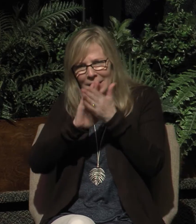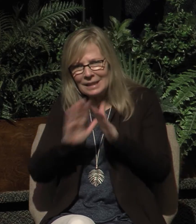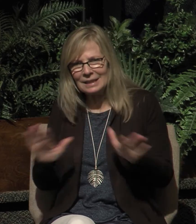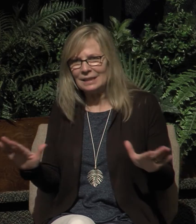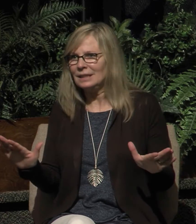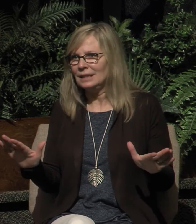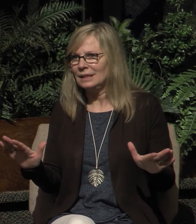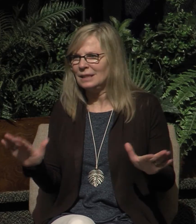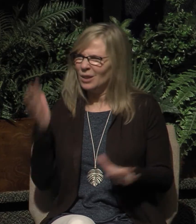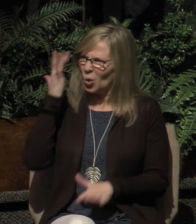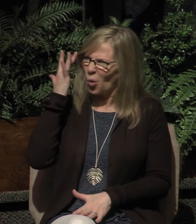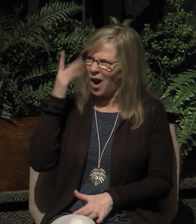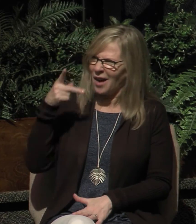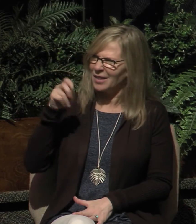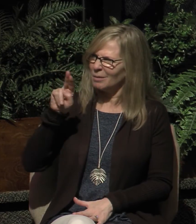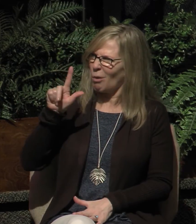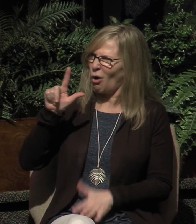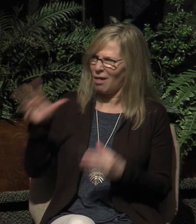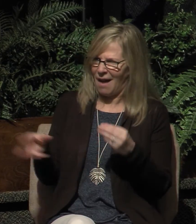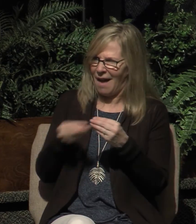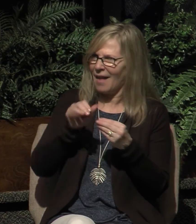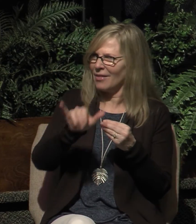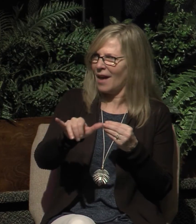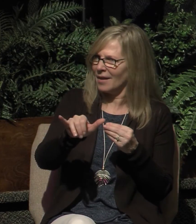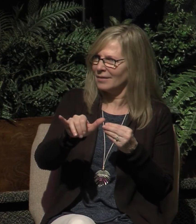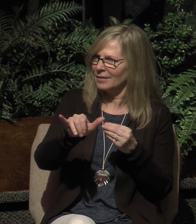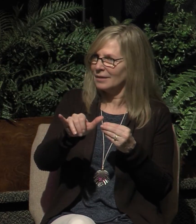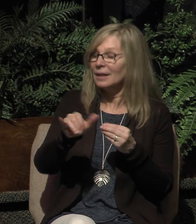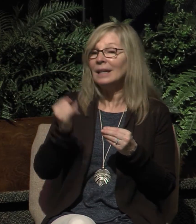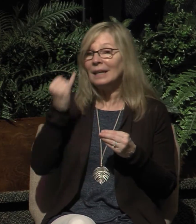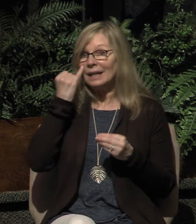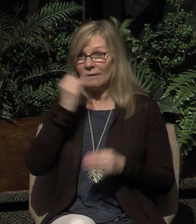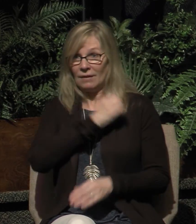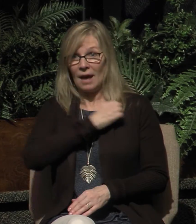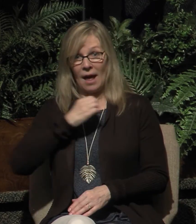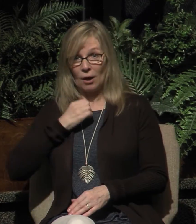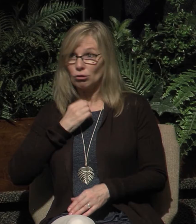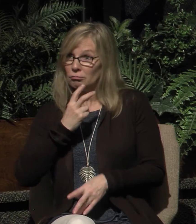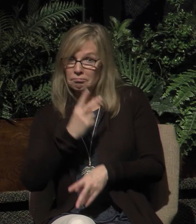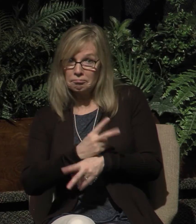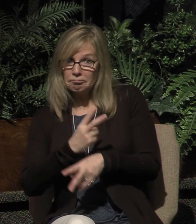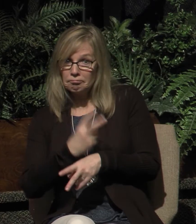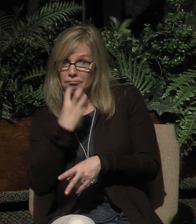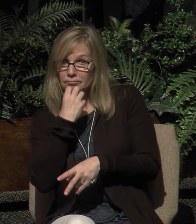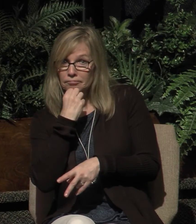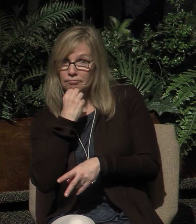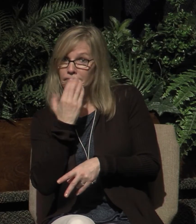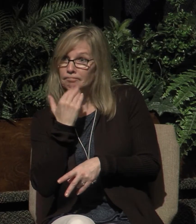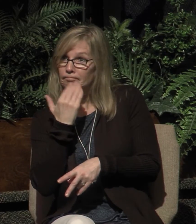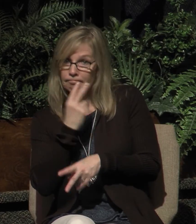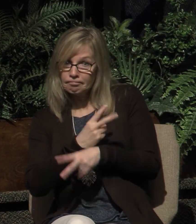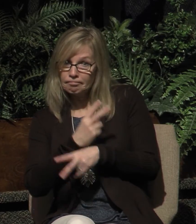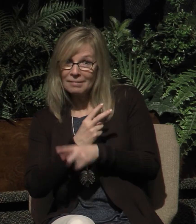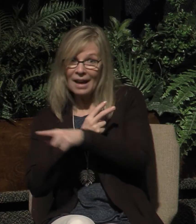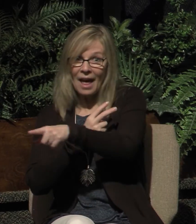that? Because when elders treat the flock properly, and the flock responds properly back to the elders,